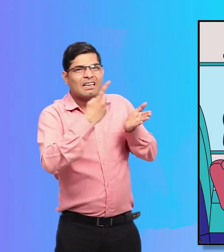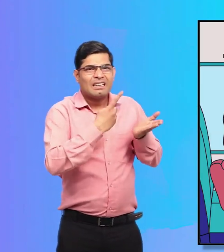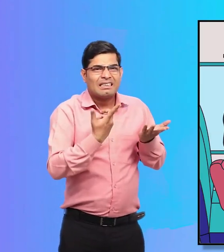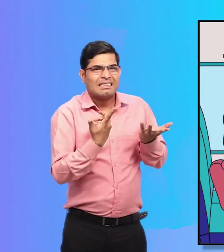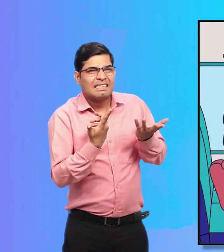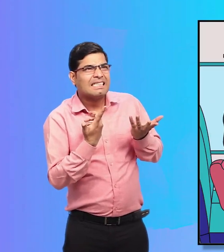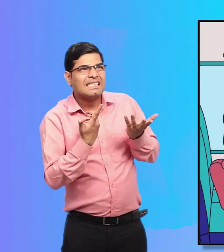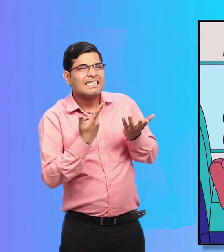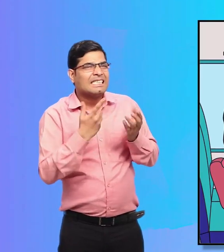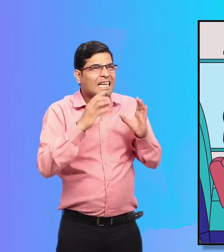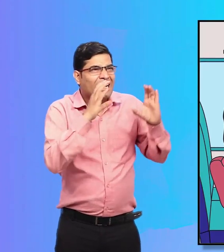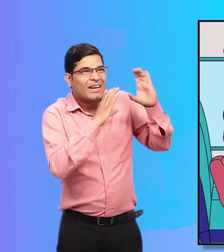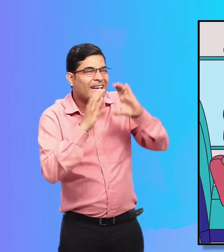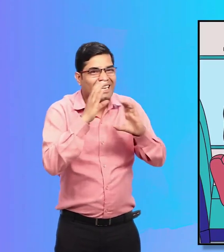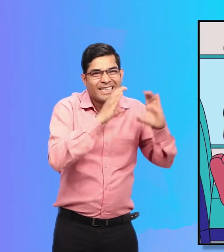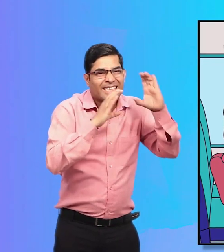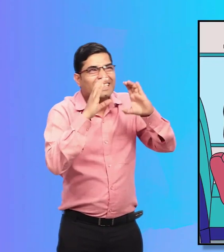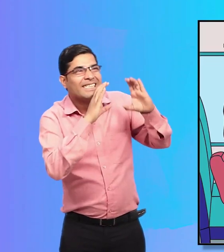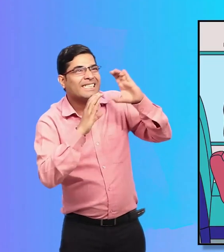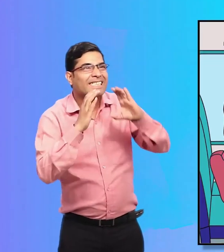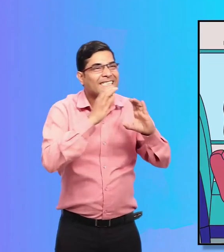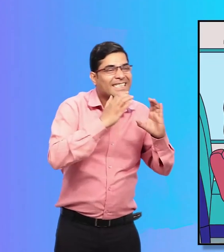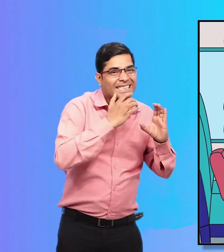and thinks with a confused smile.